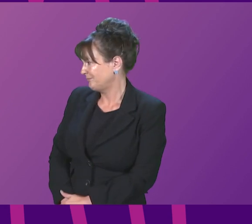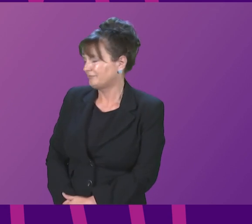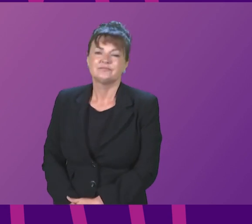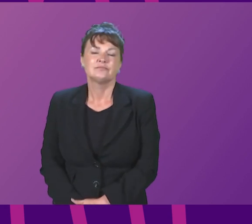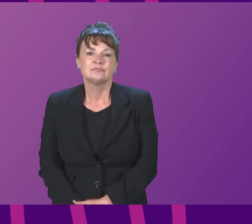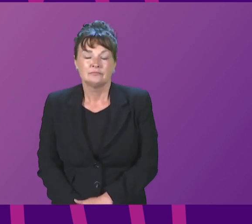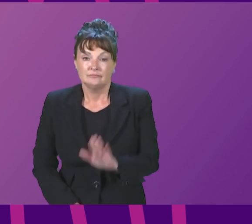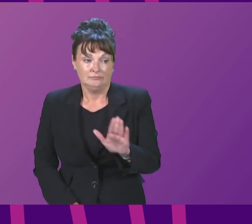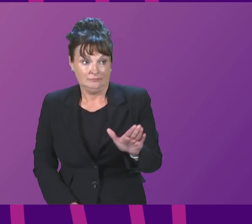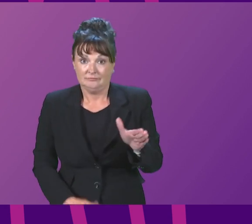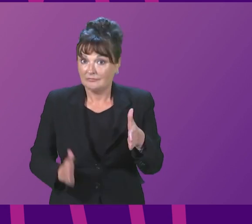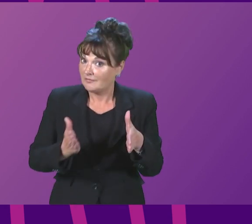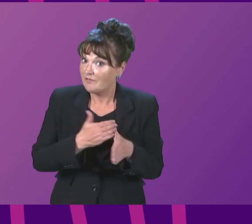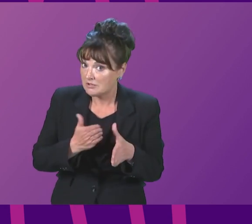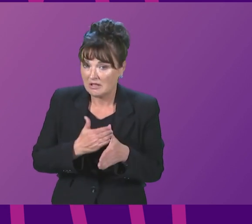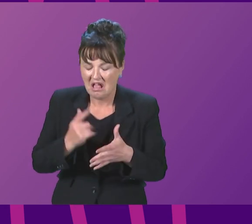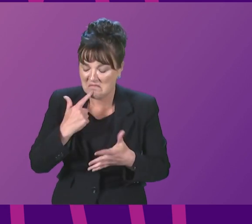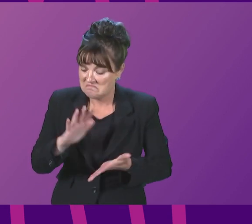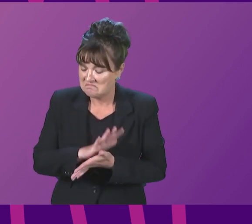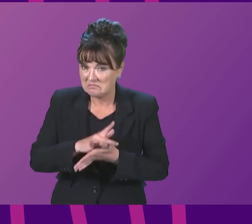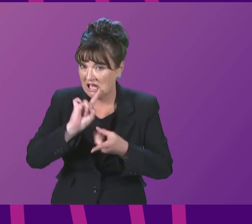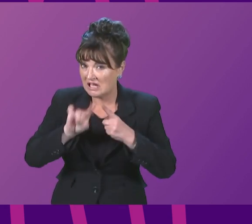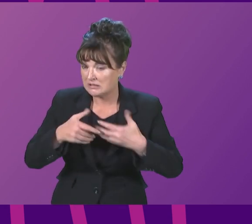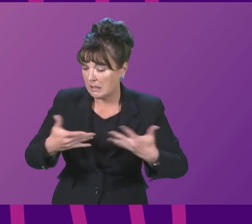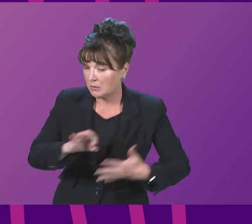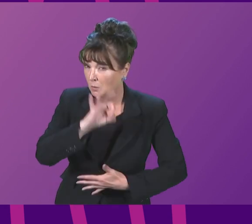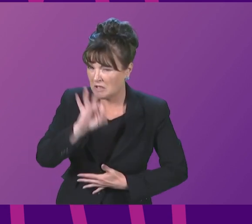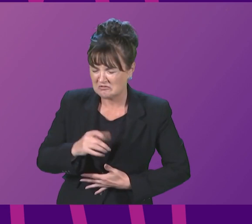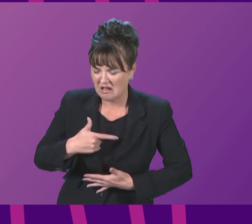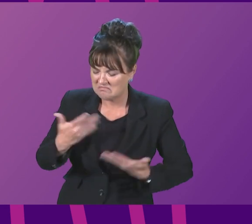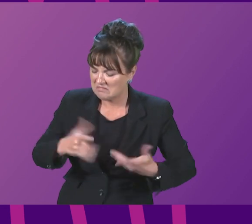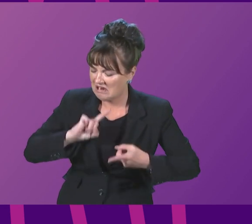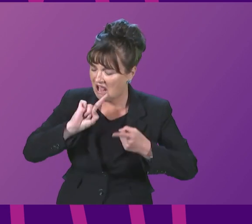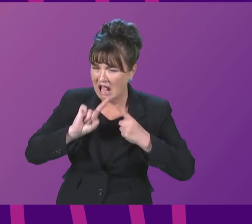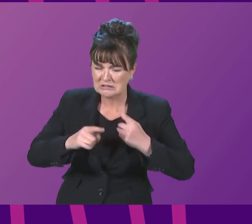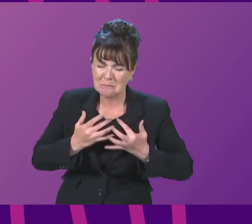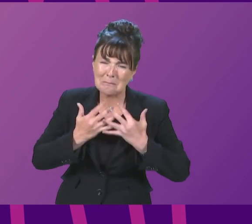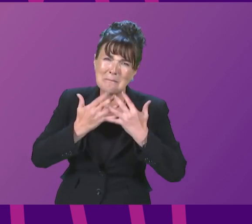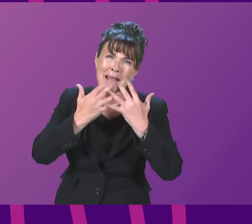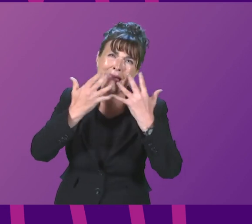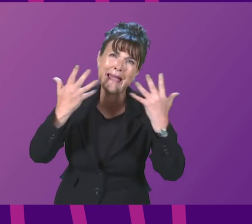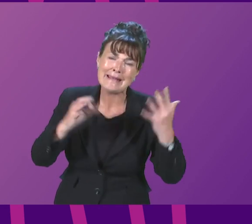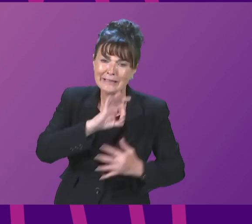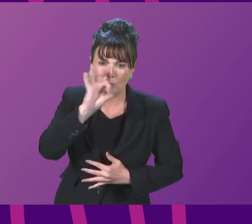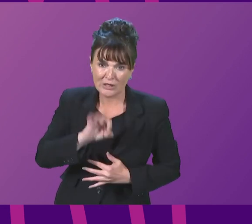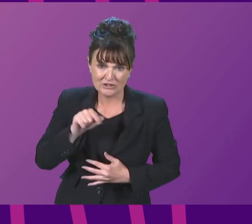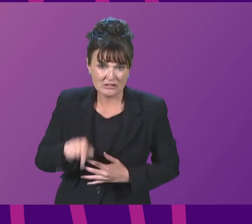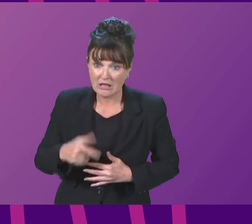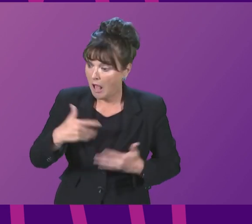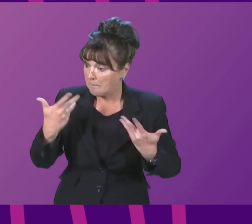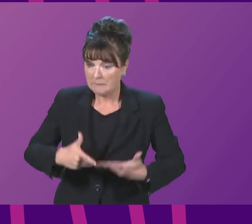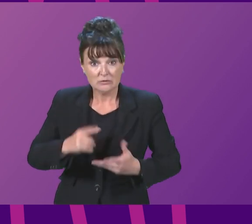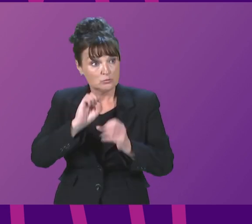Firstly, I'm happy to answer any questions on this. I've answered many questions on this, and I've made my views very clear